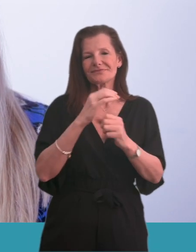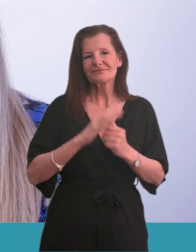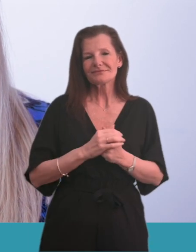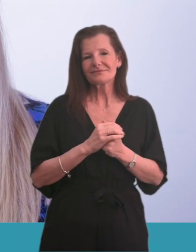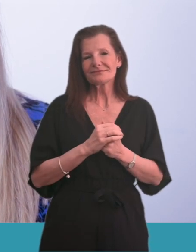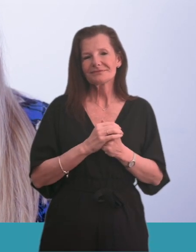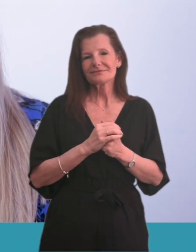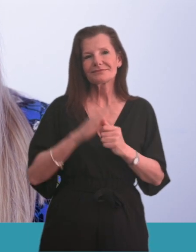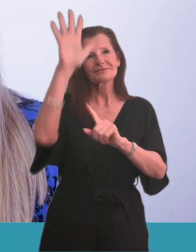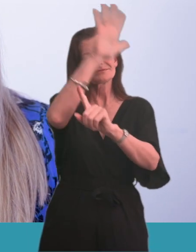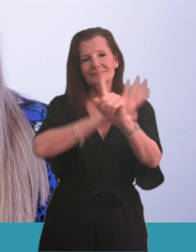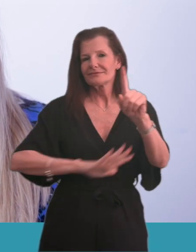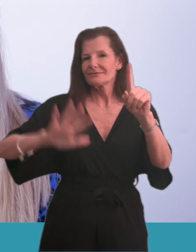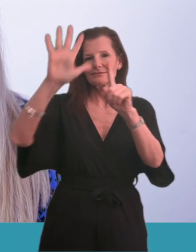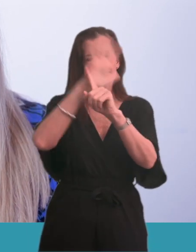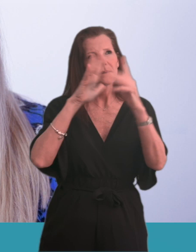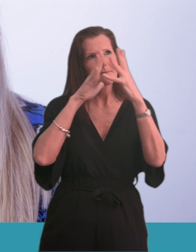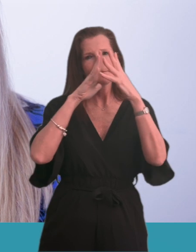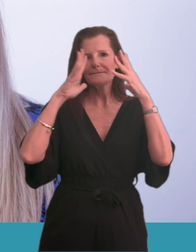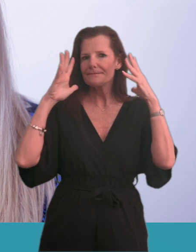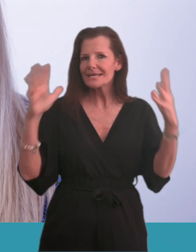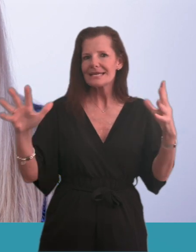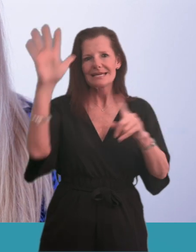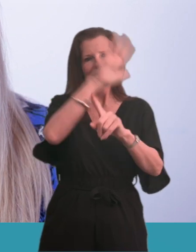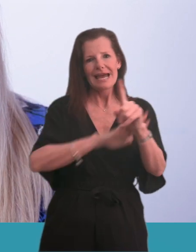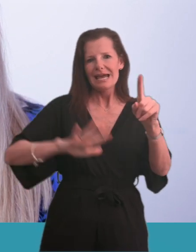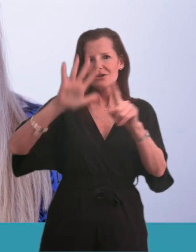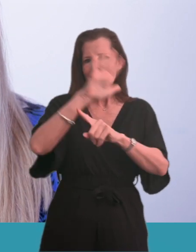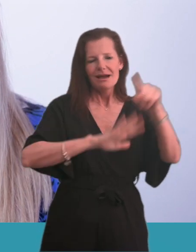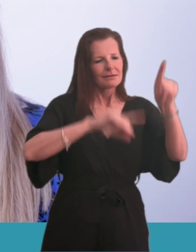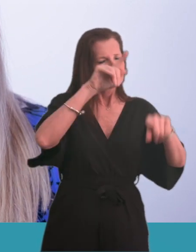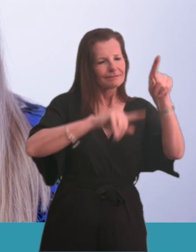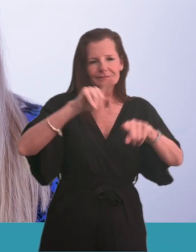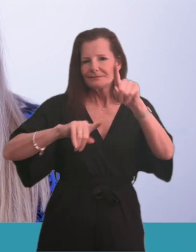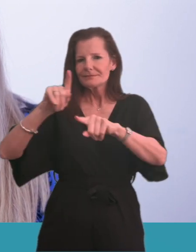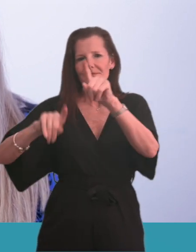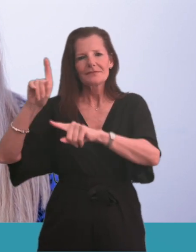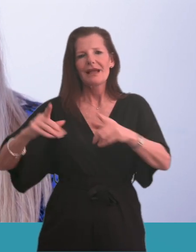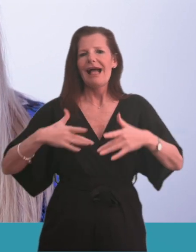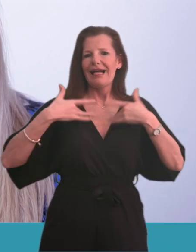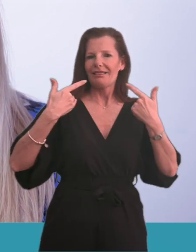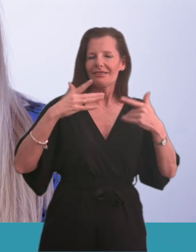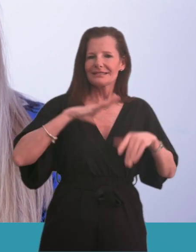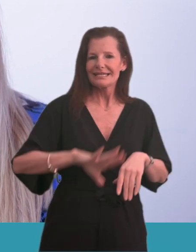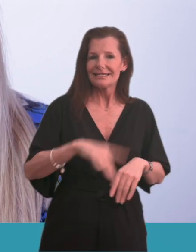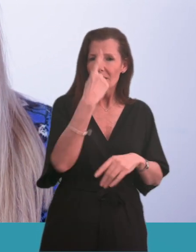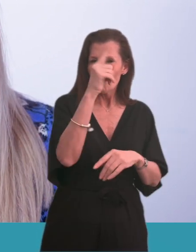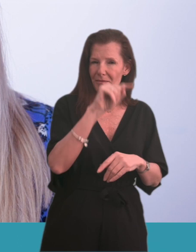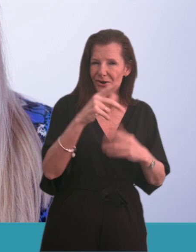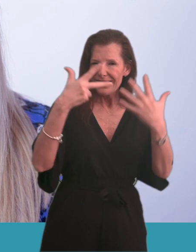Lancashire and South Cumbria is a large and complex region with a wide range of health challenges. 1.8 million people